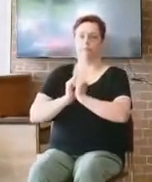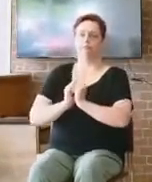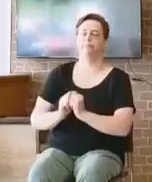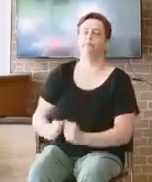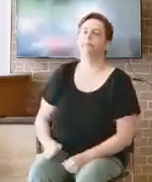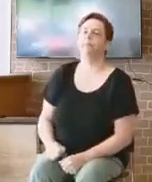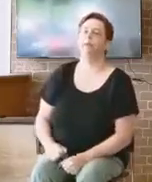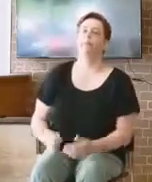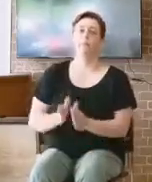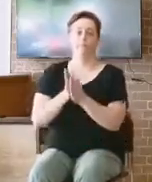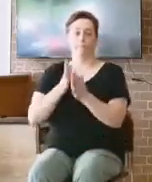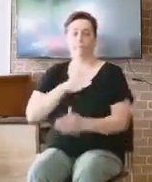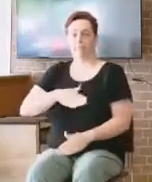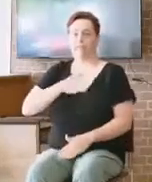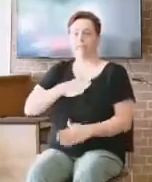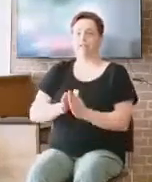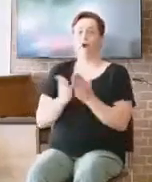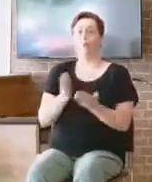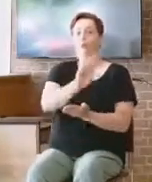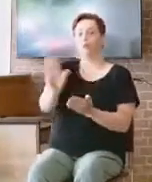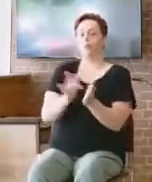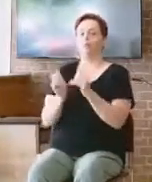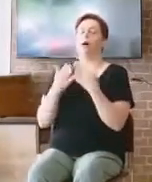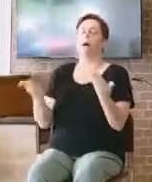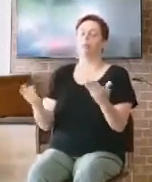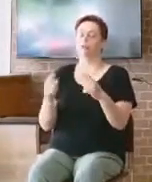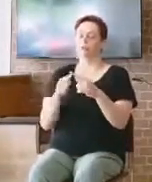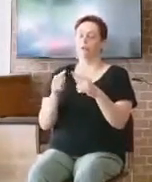boom. First Samuel chapter eight.